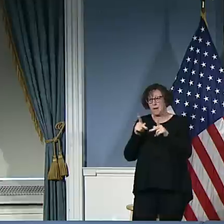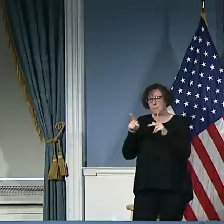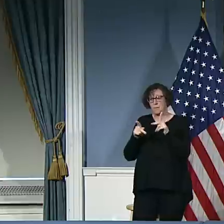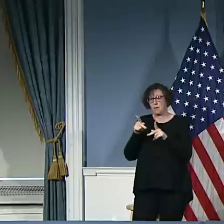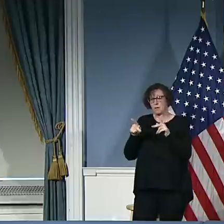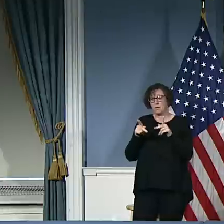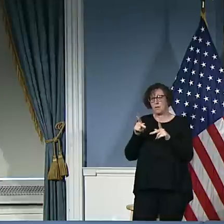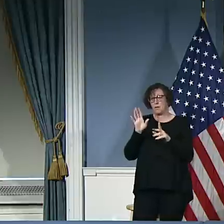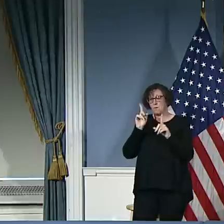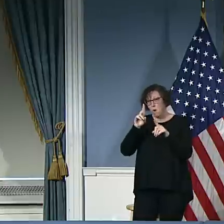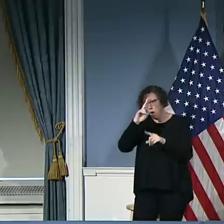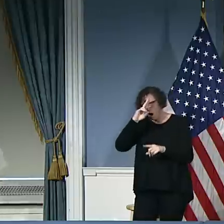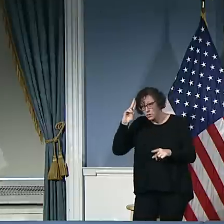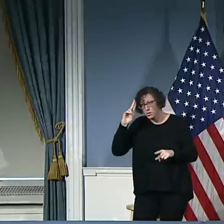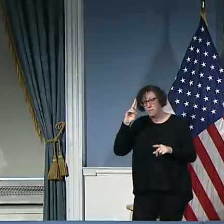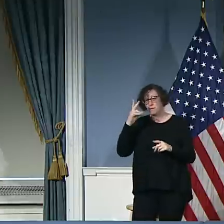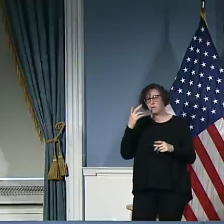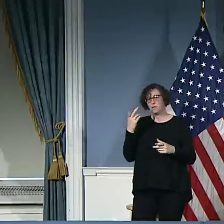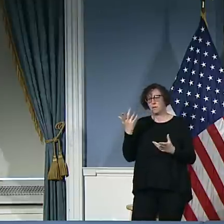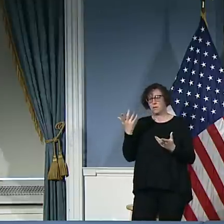is people staying home.